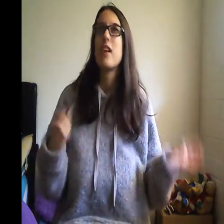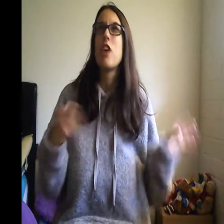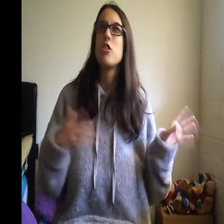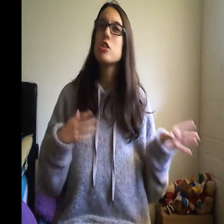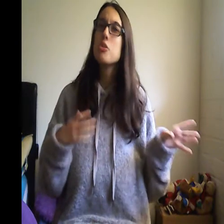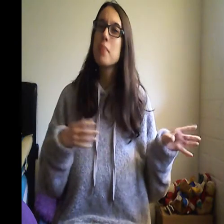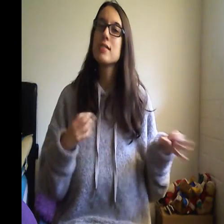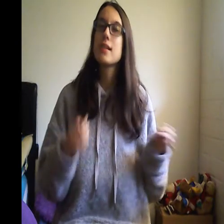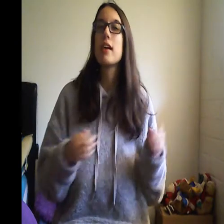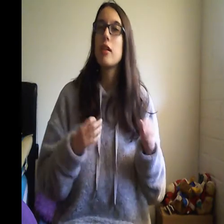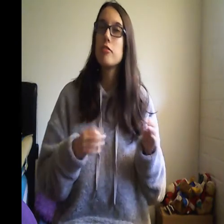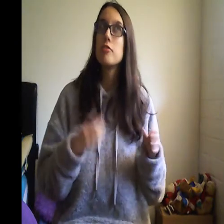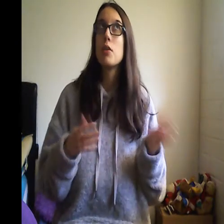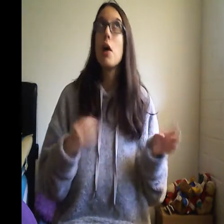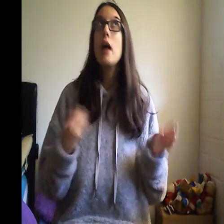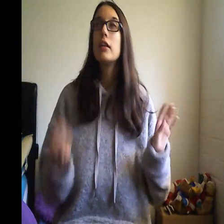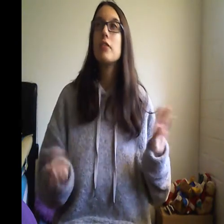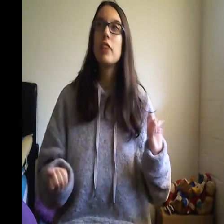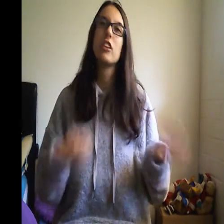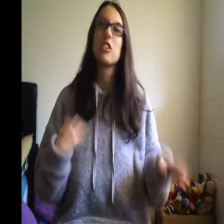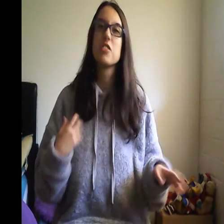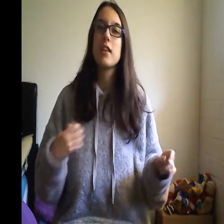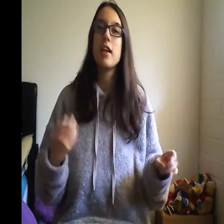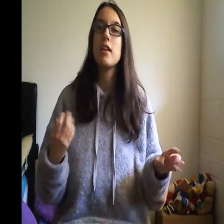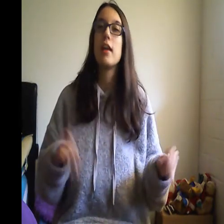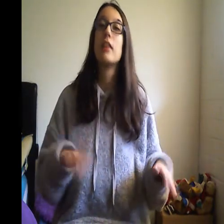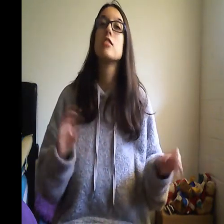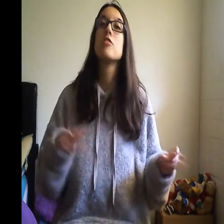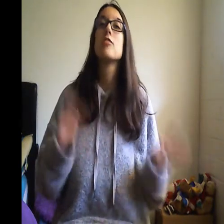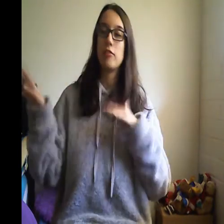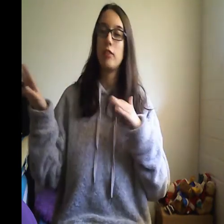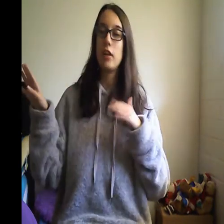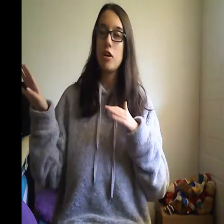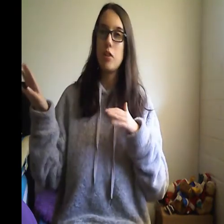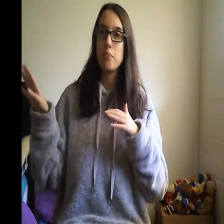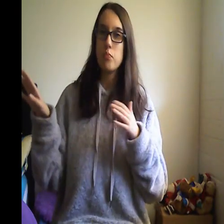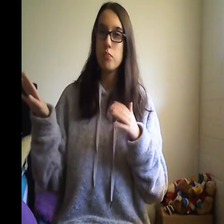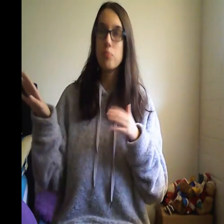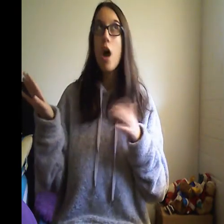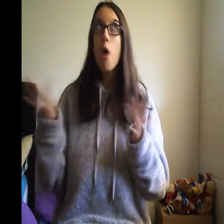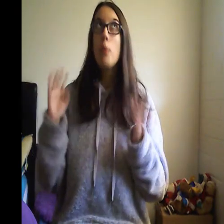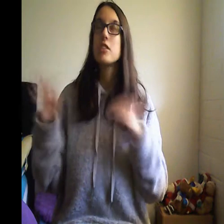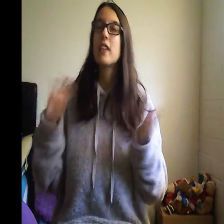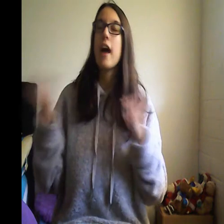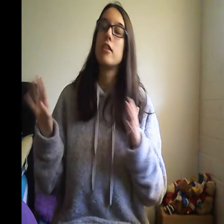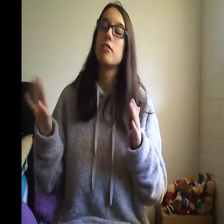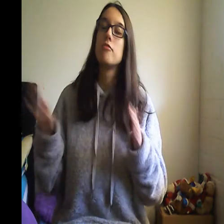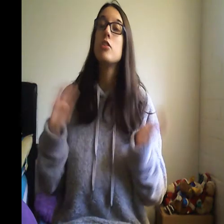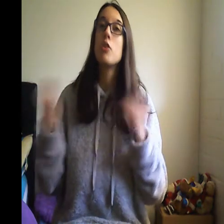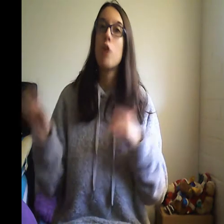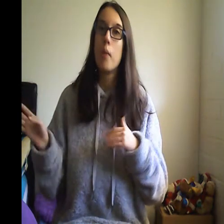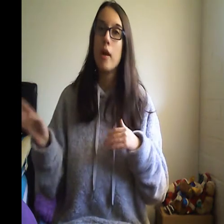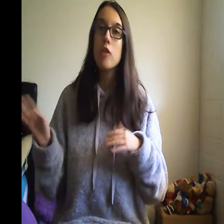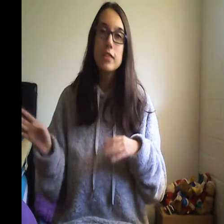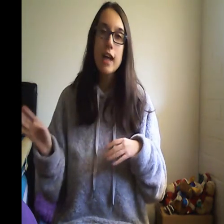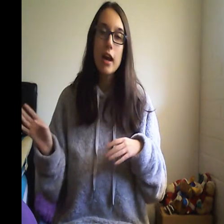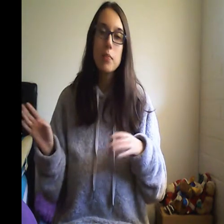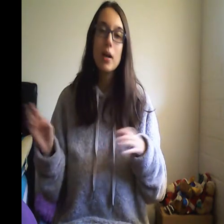other toothpaste that kind of you know leave like a little stain and there was kind of look will just kind of you know go away over time